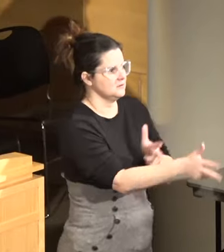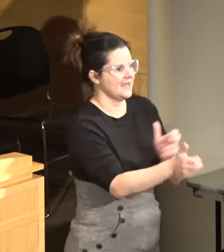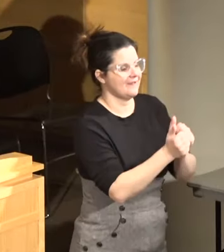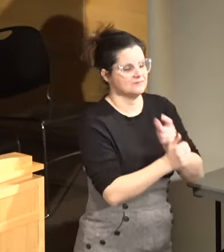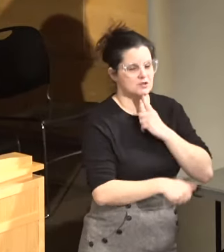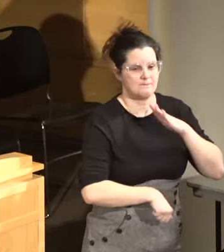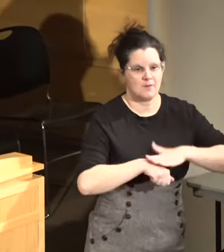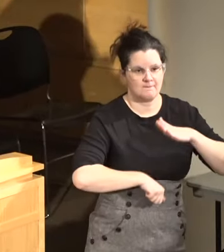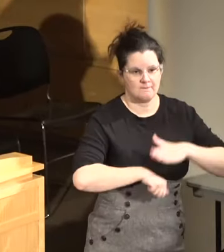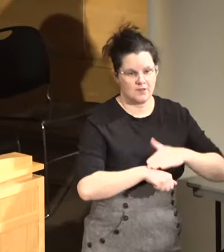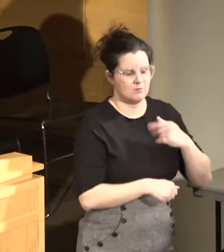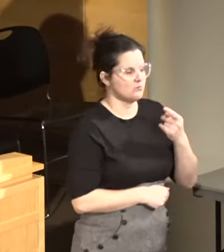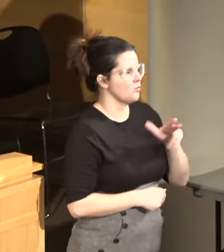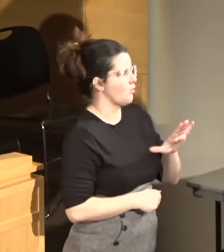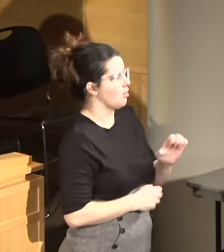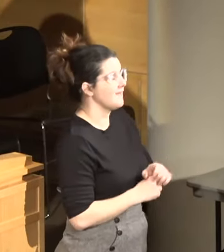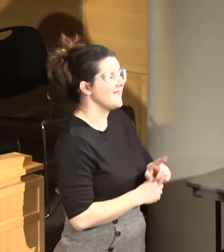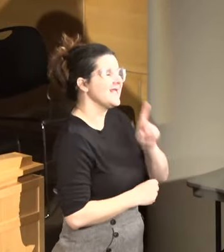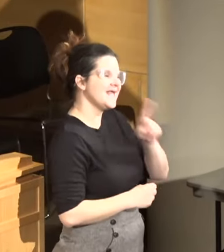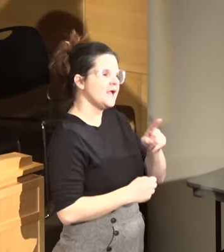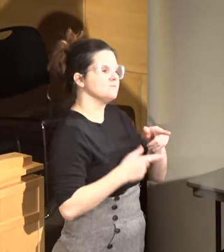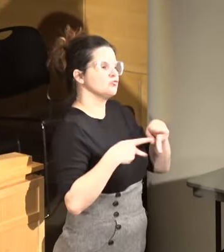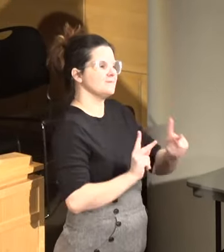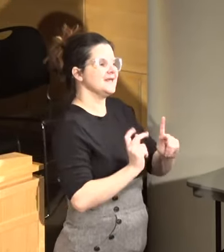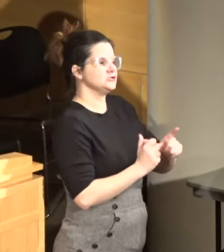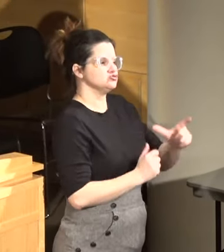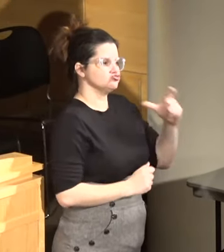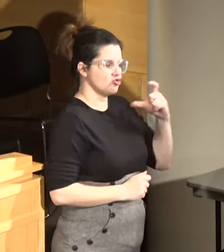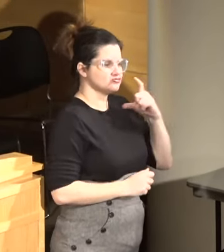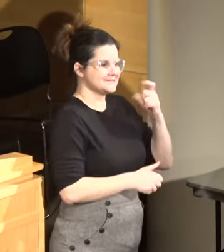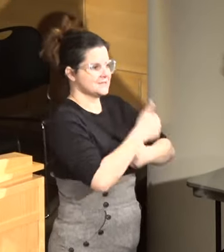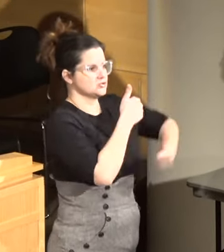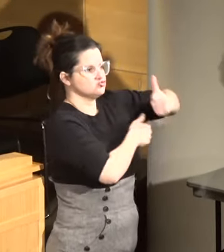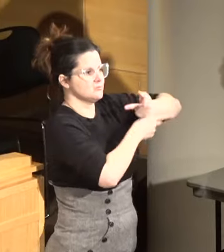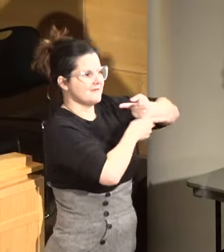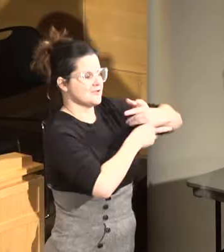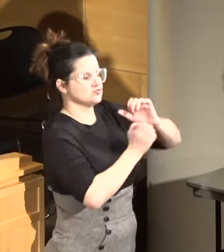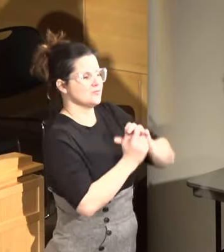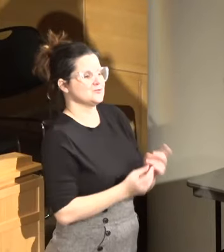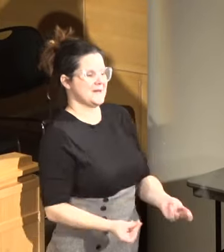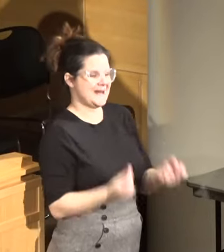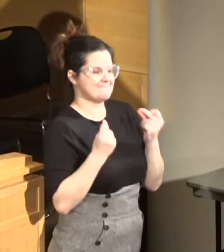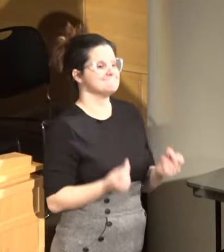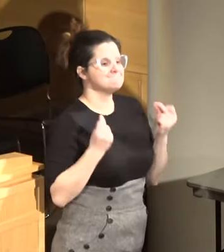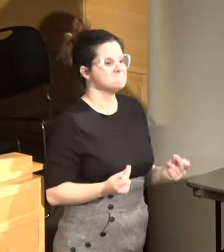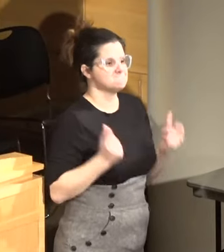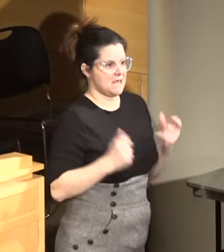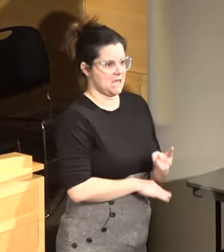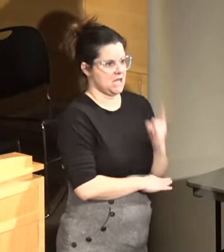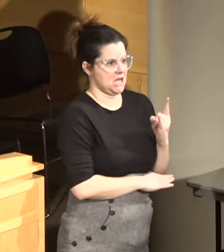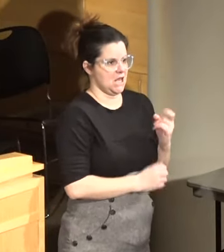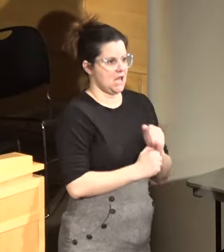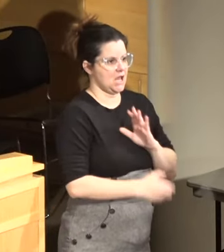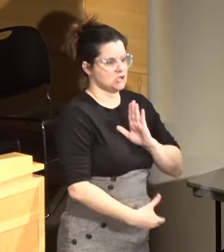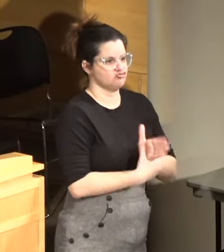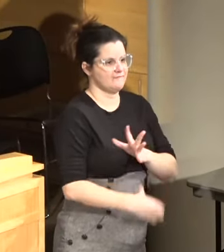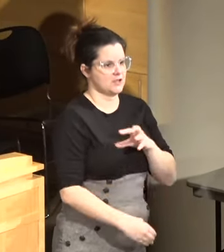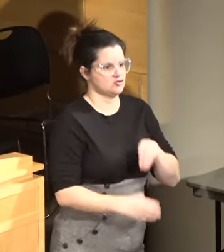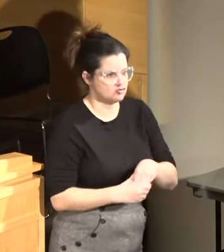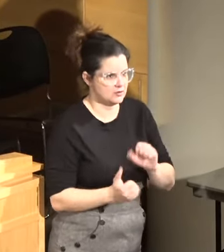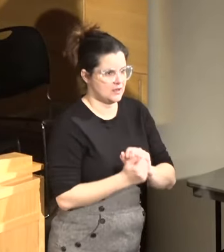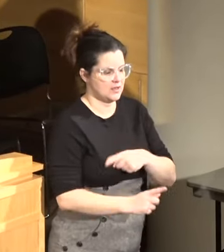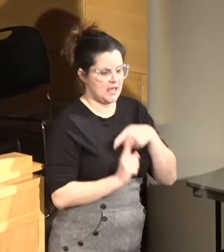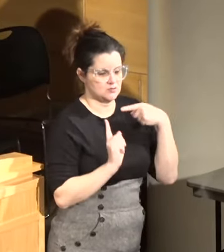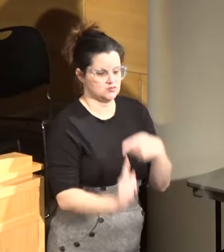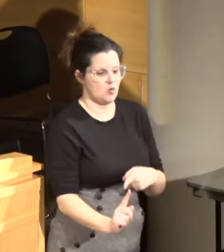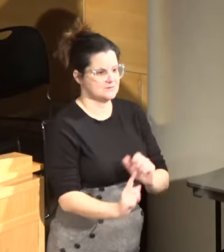probation or parole. So it allowed sergeants and supervisors to do an immediate intervention and target